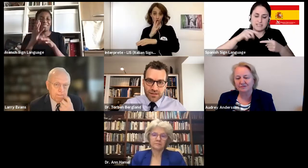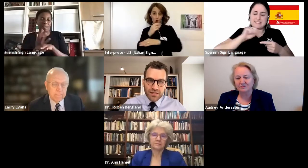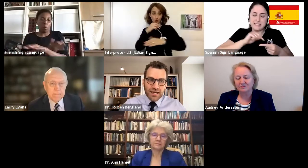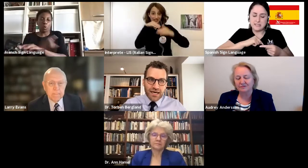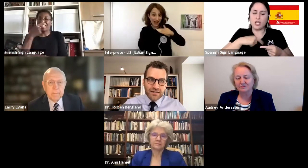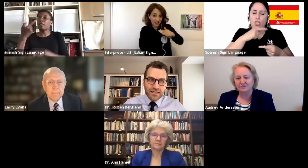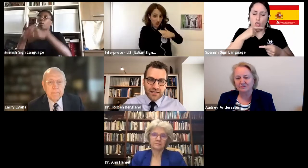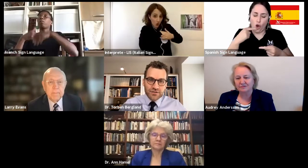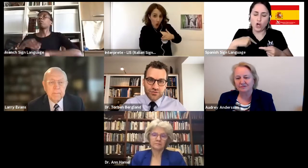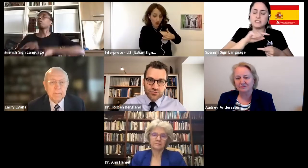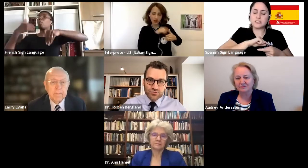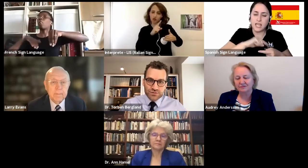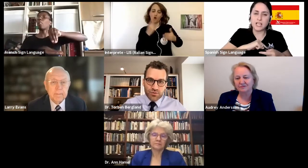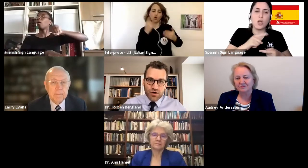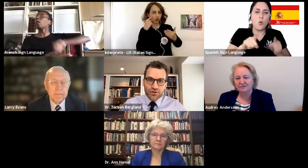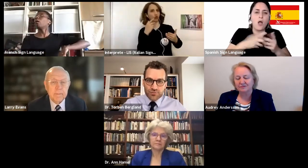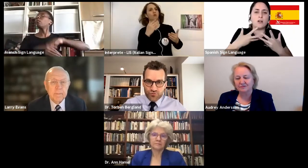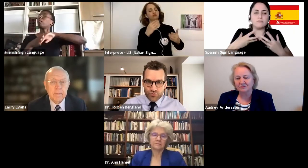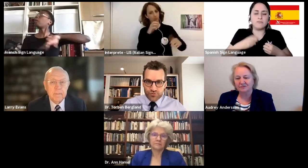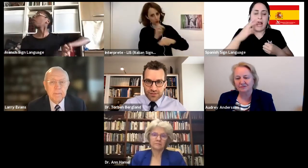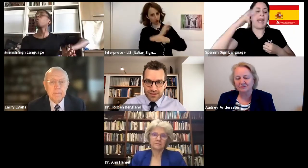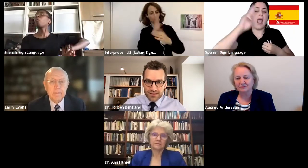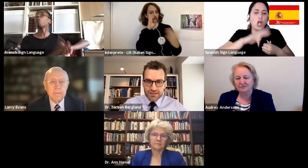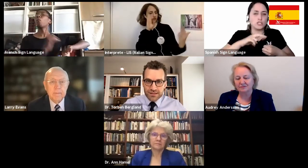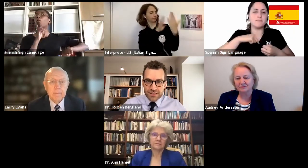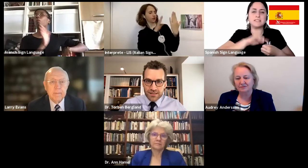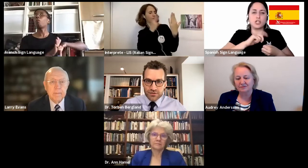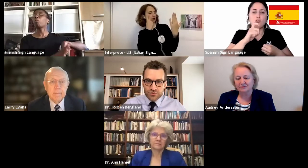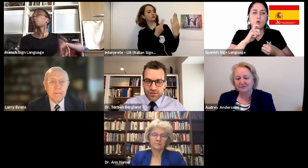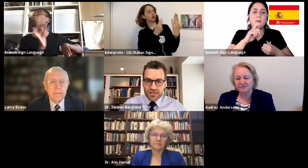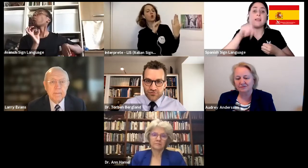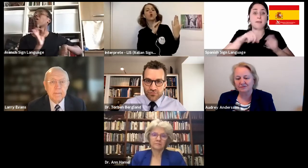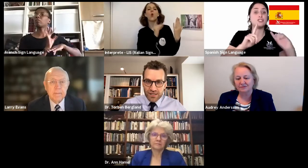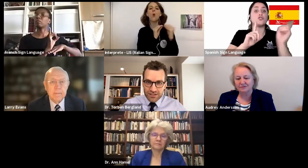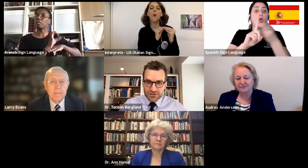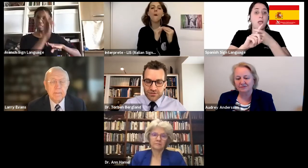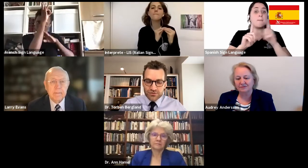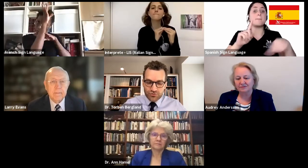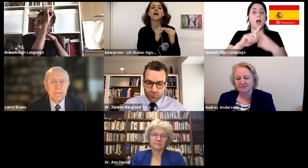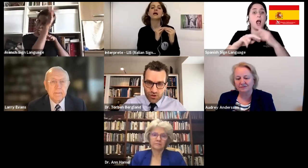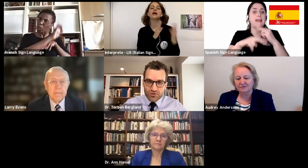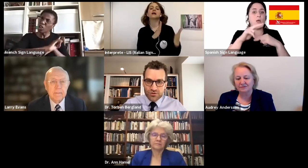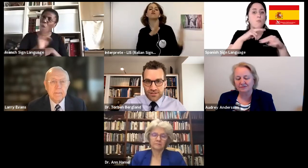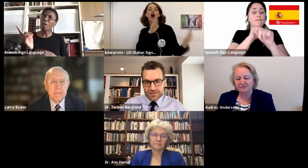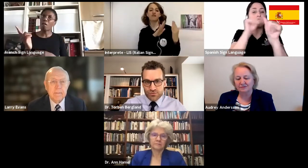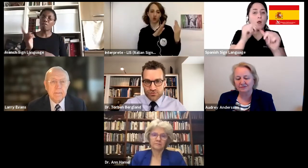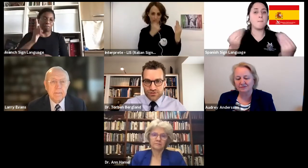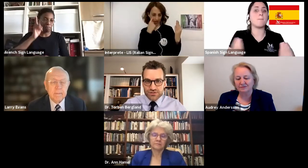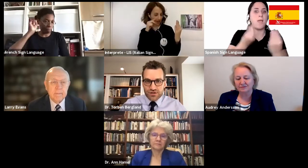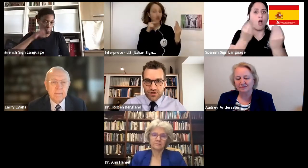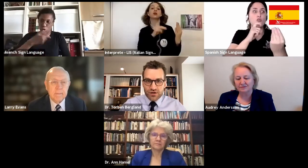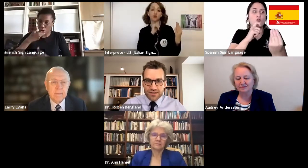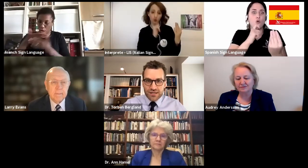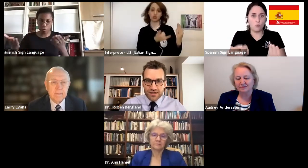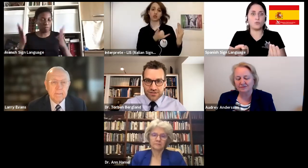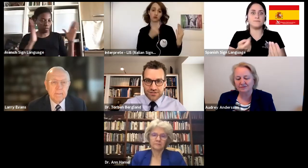with them, and and to respond appropriately to the information to what these emotions